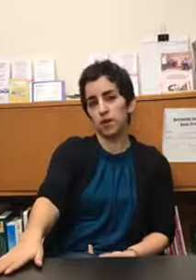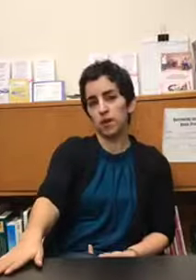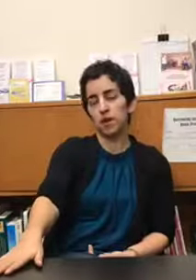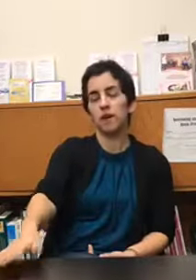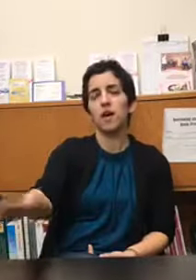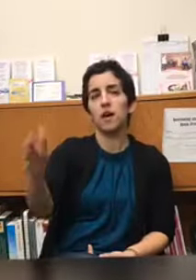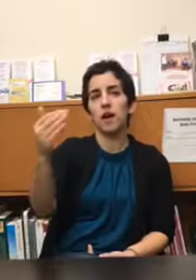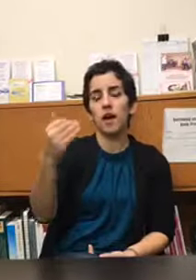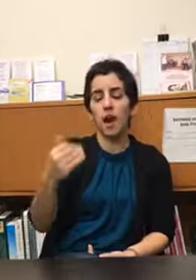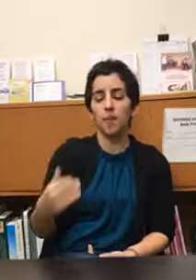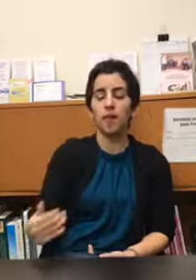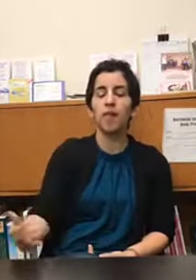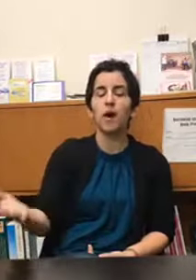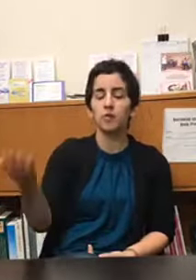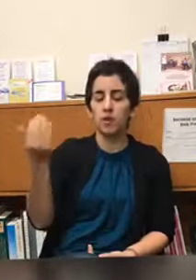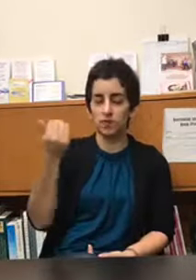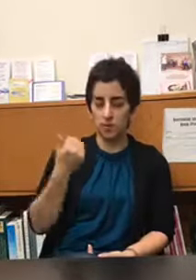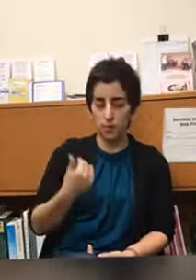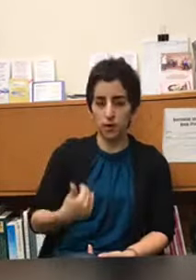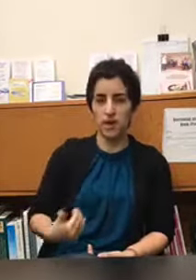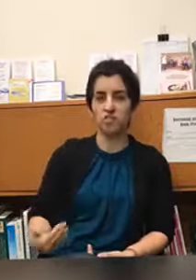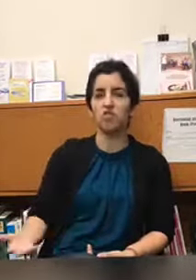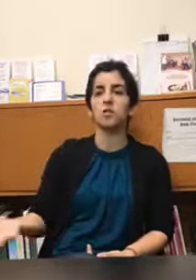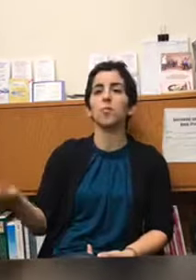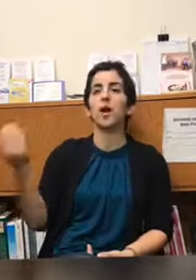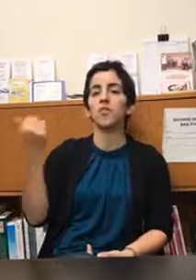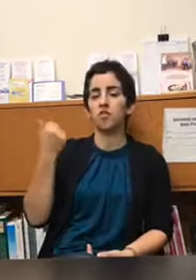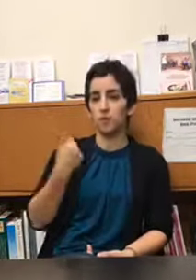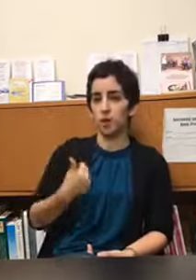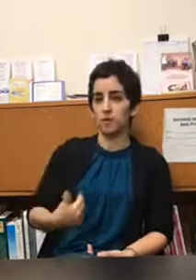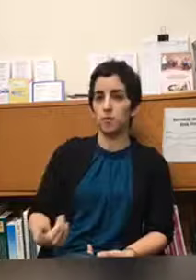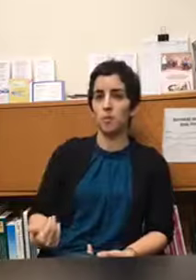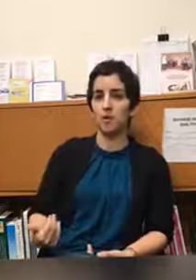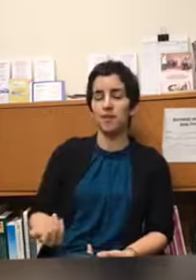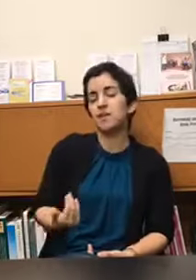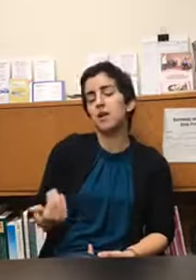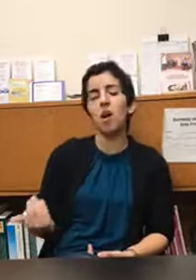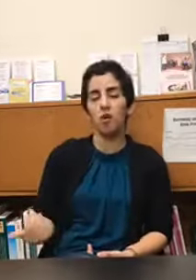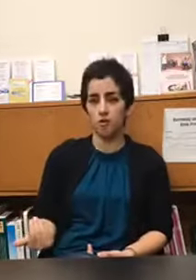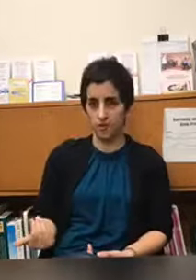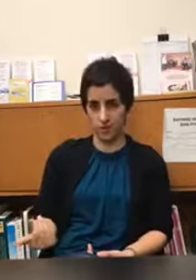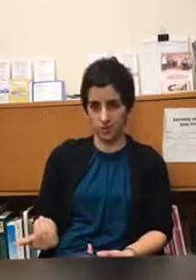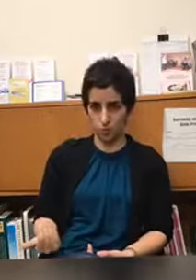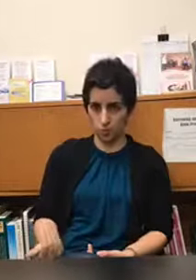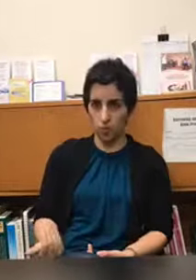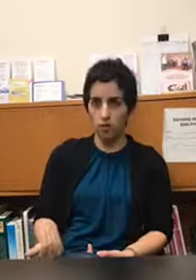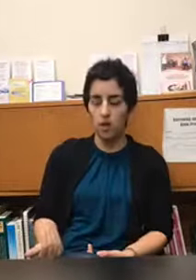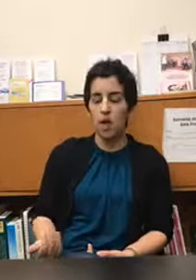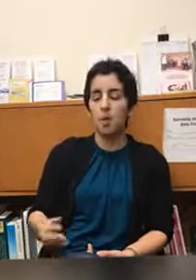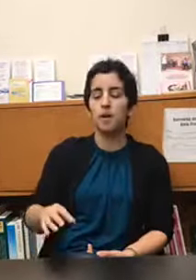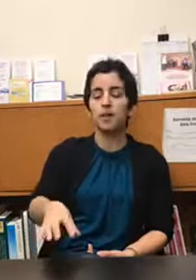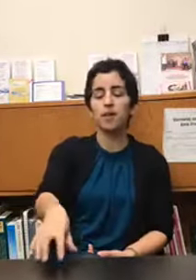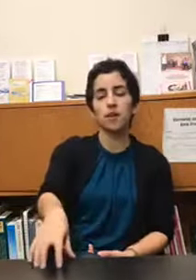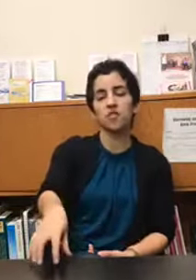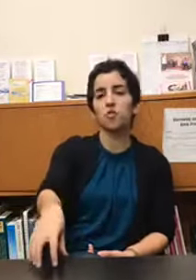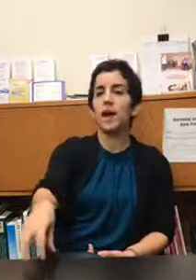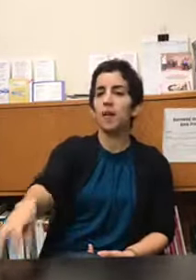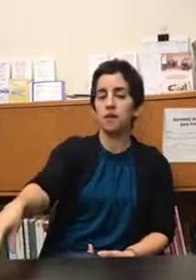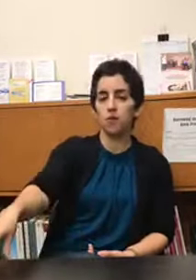allows kind of a deeper connection to the breath to the present moment that's not a hard and fast rule but lyrics do add another